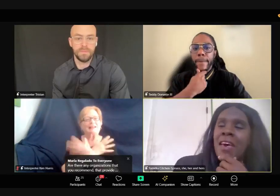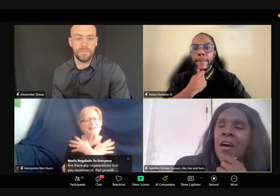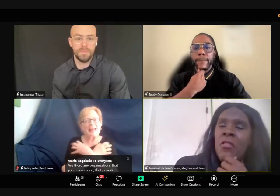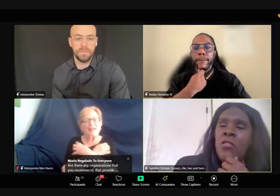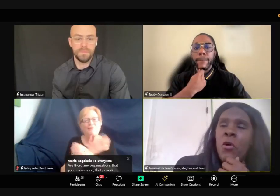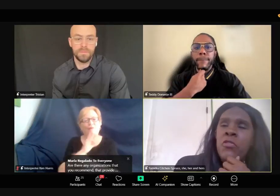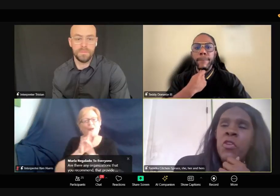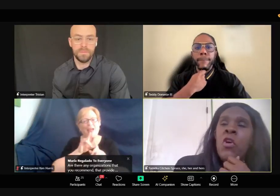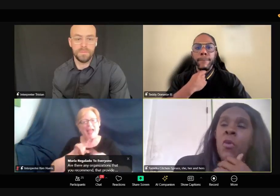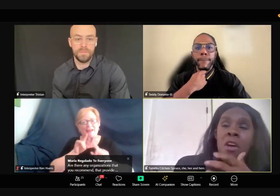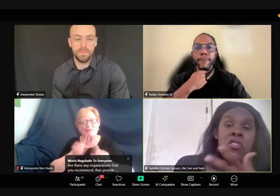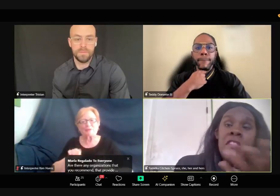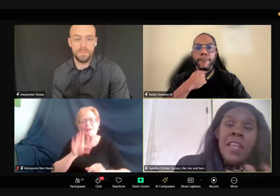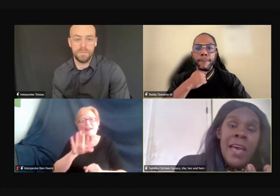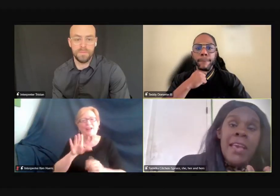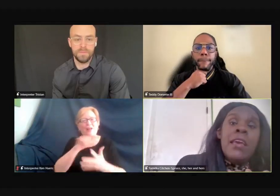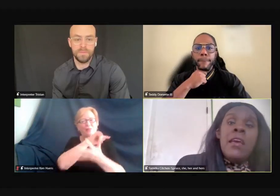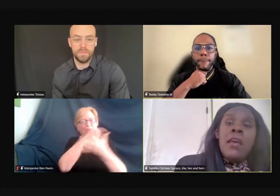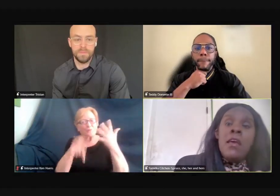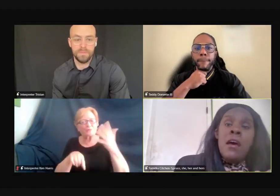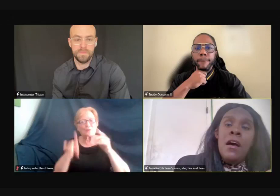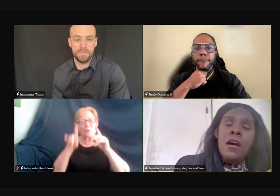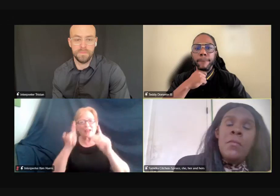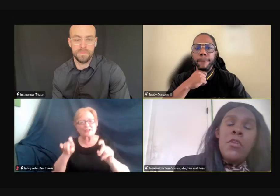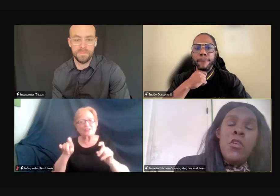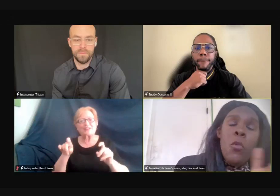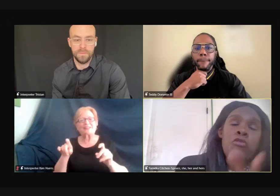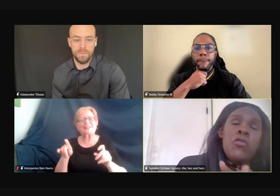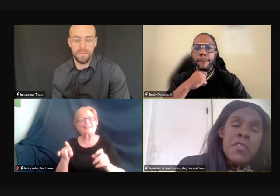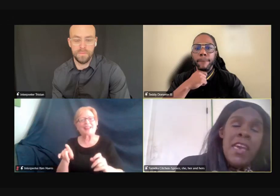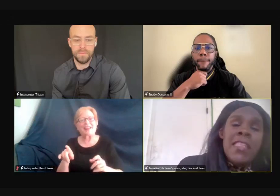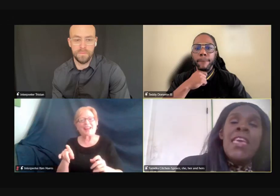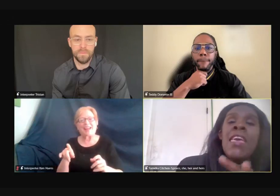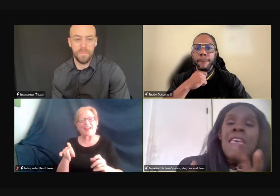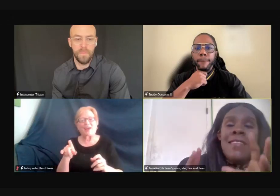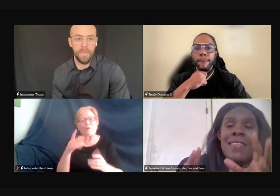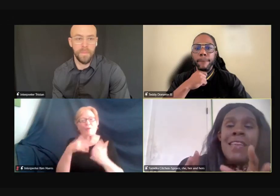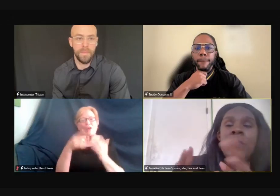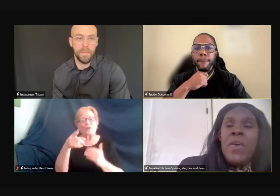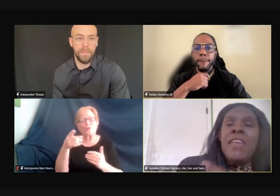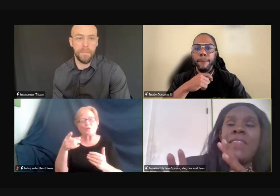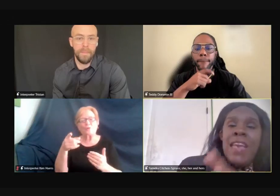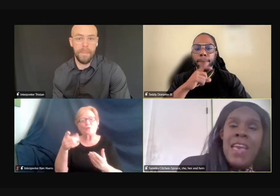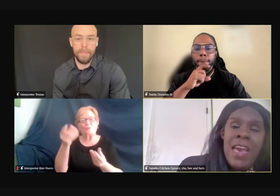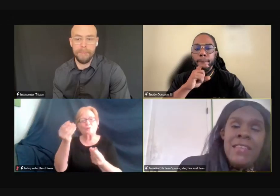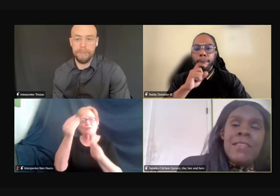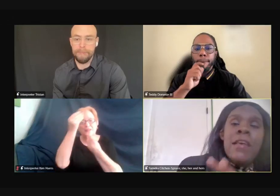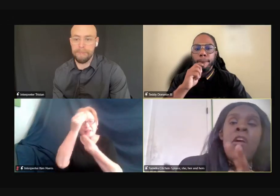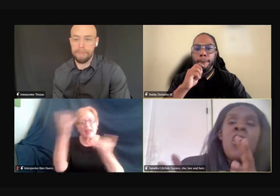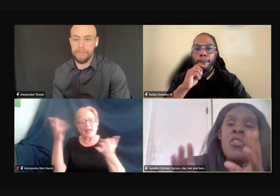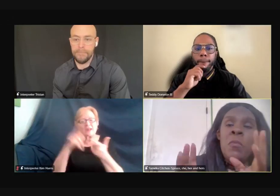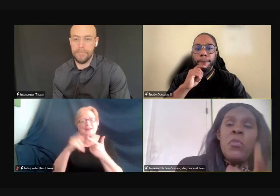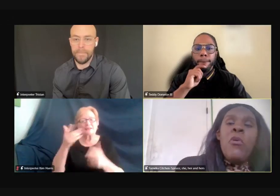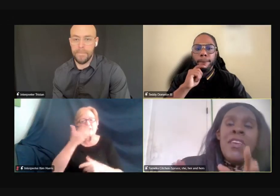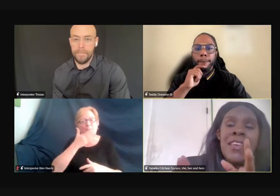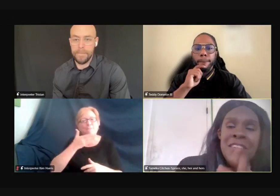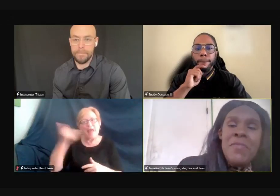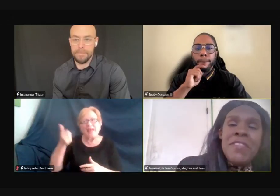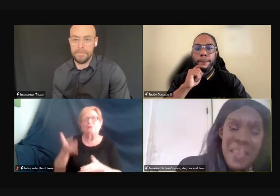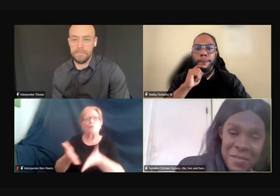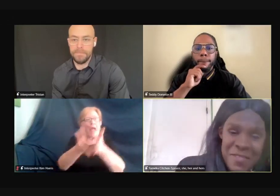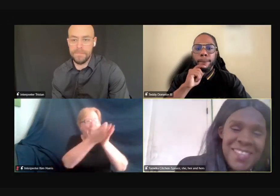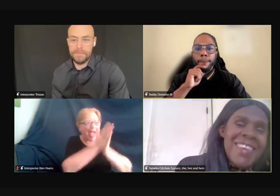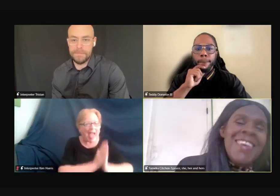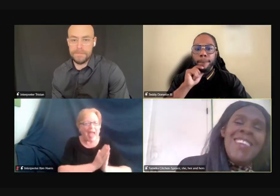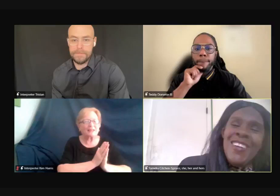those questions. And I like, you know, what you said is that it's best to ask the employee